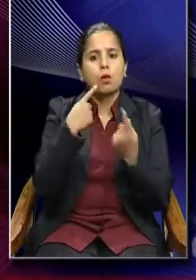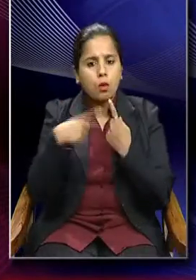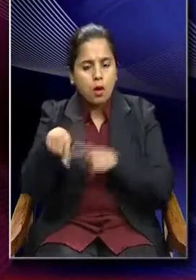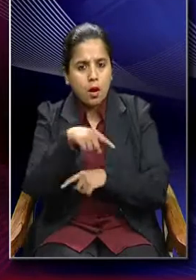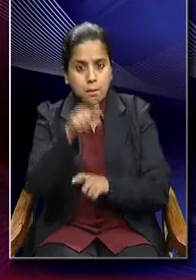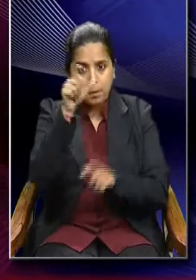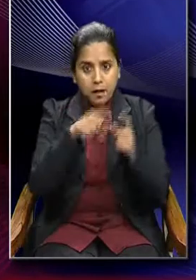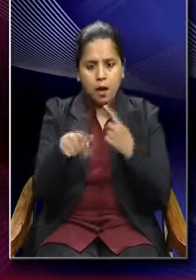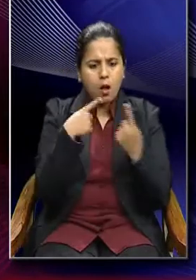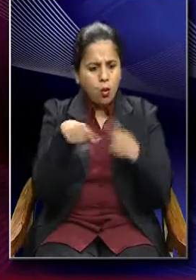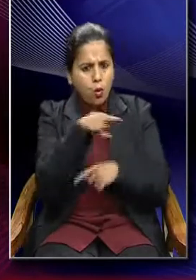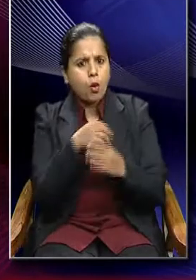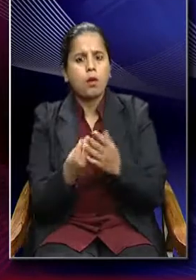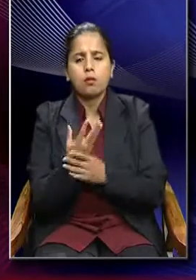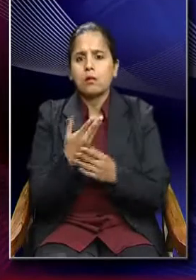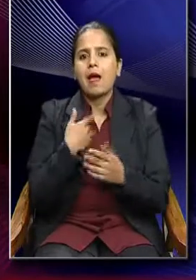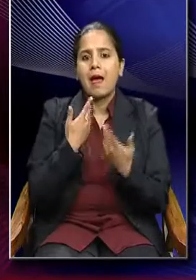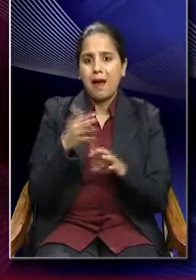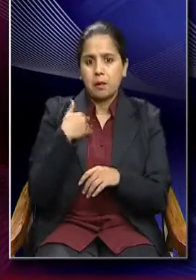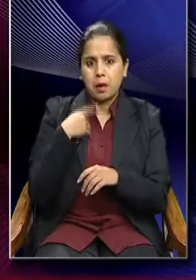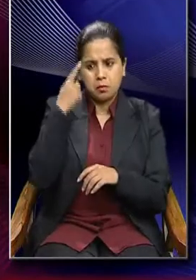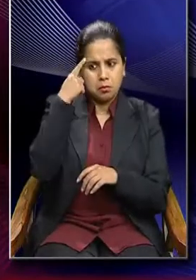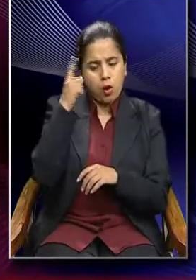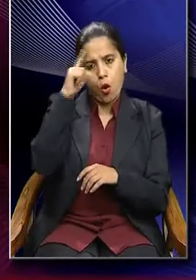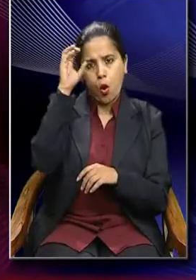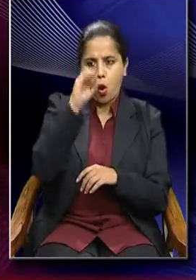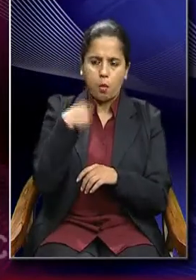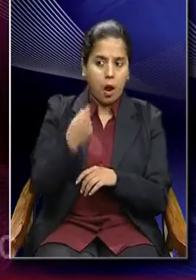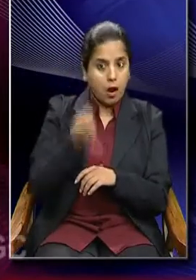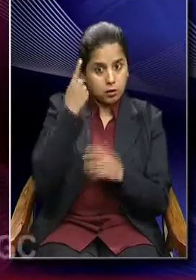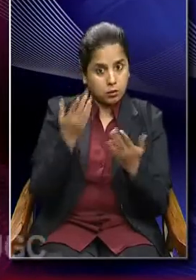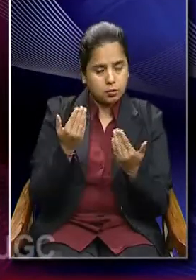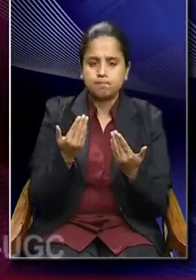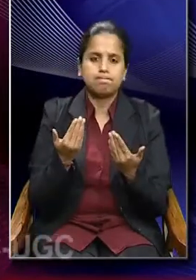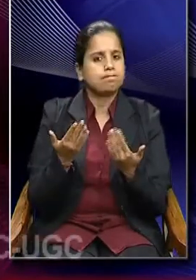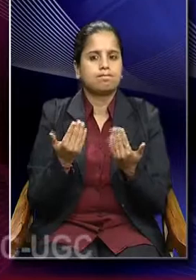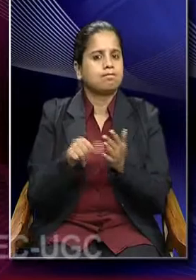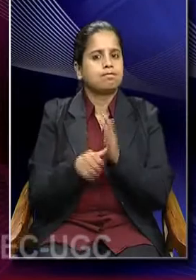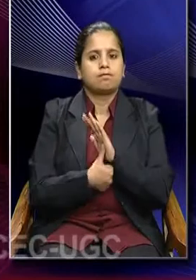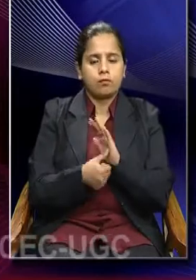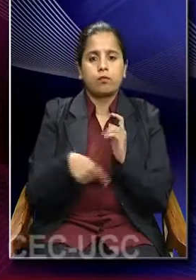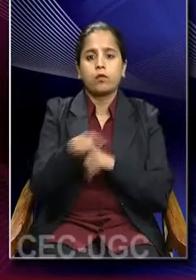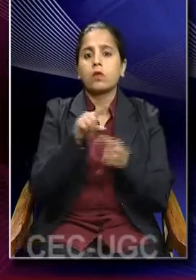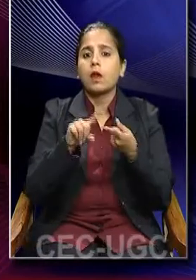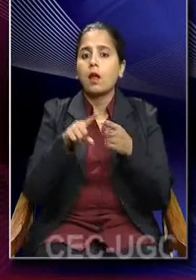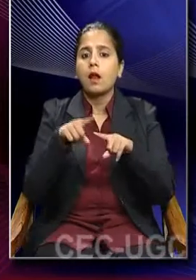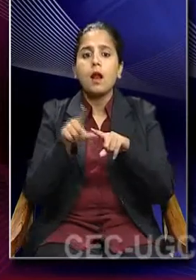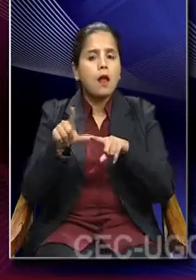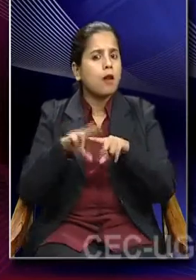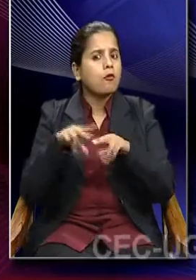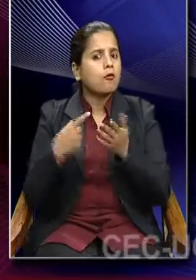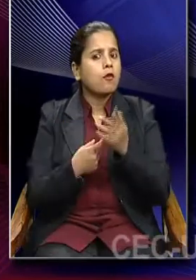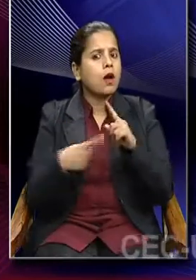people. So, we cannot objectively understand them. Though Alfred's schools had developed